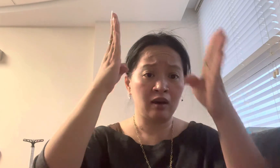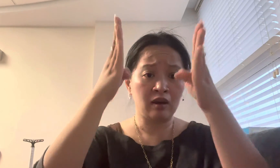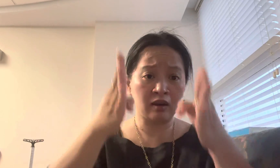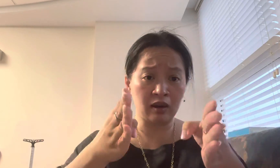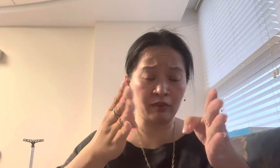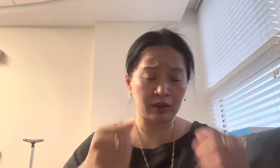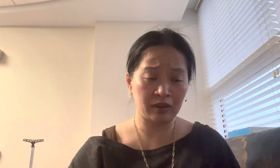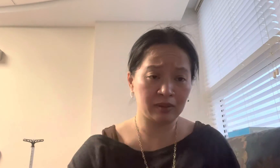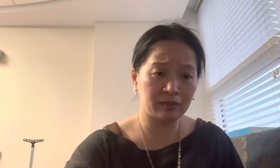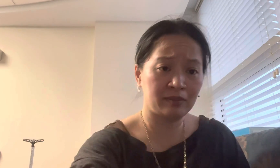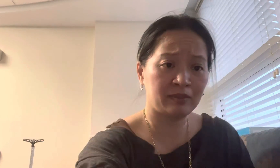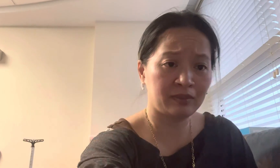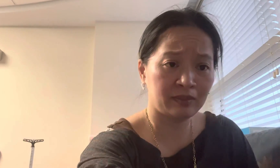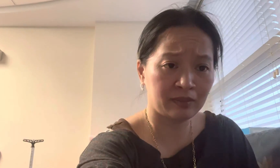Governor. Governor. Governor.